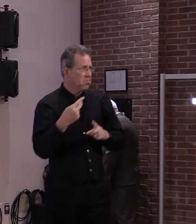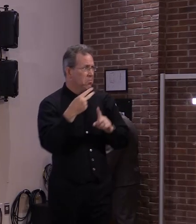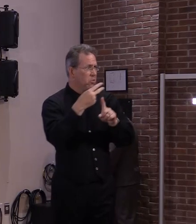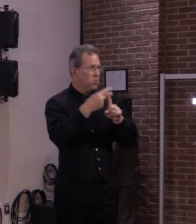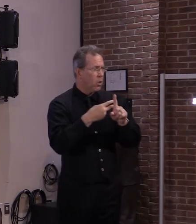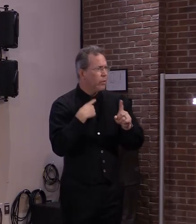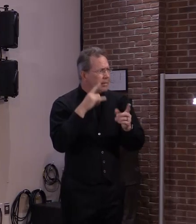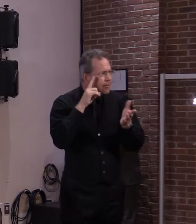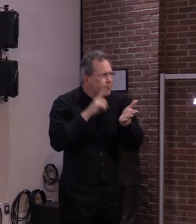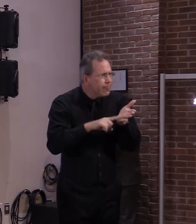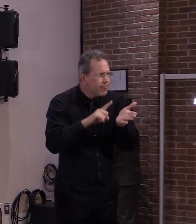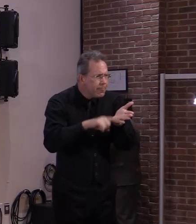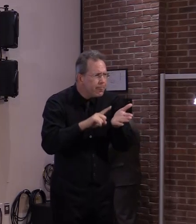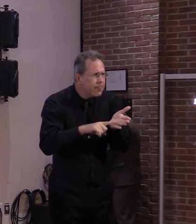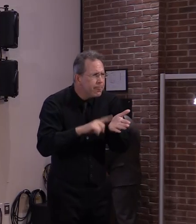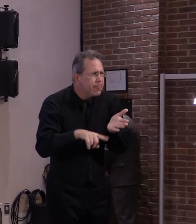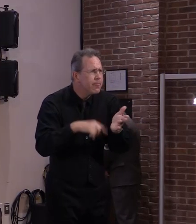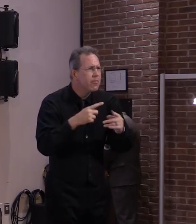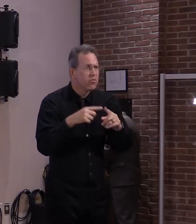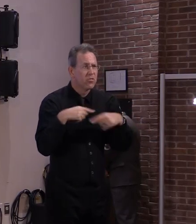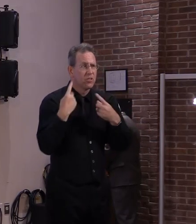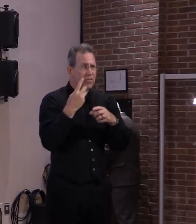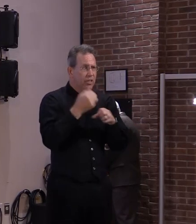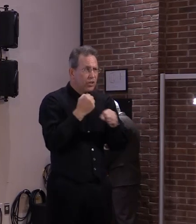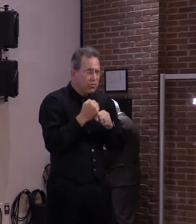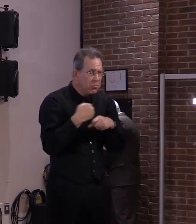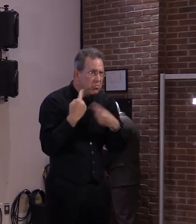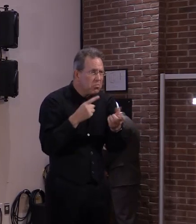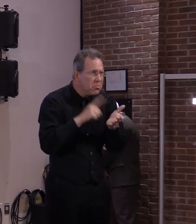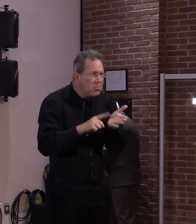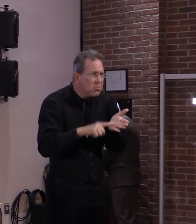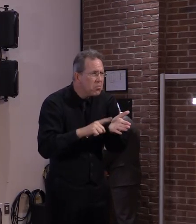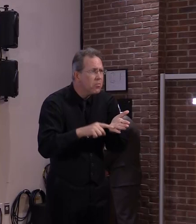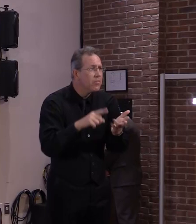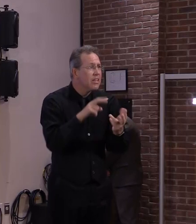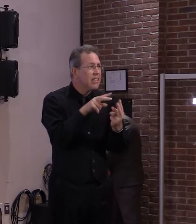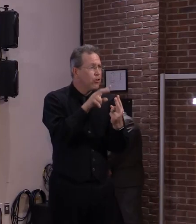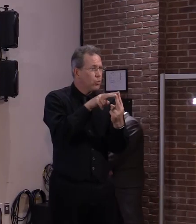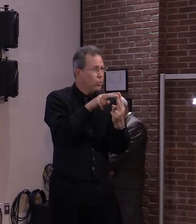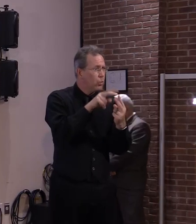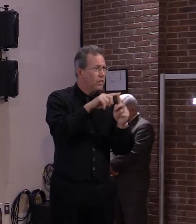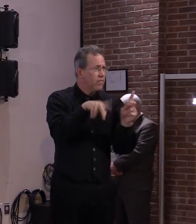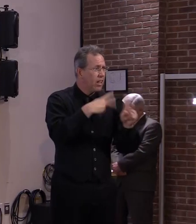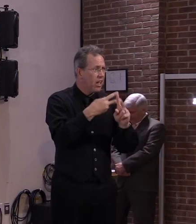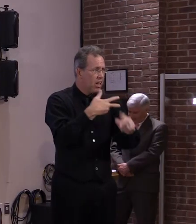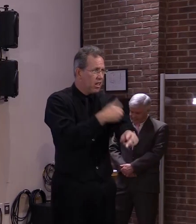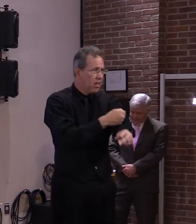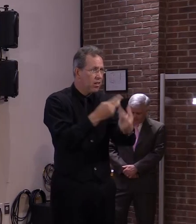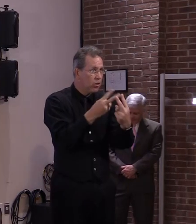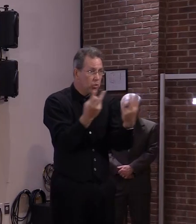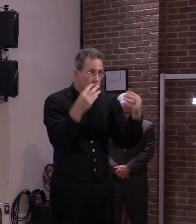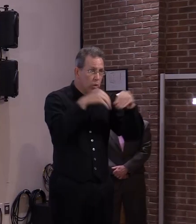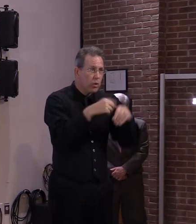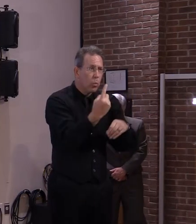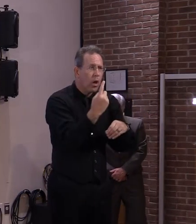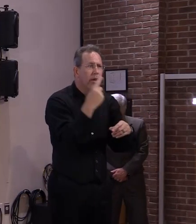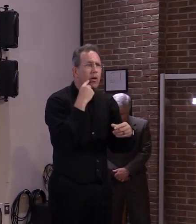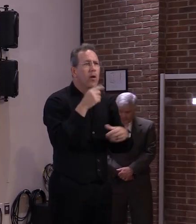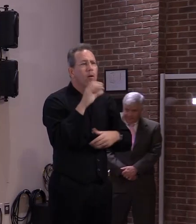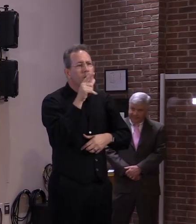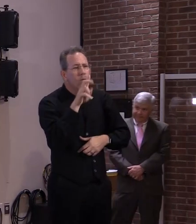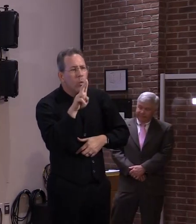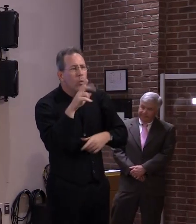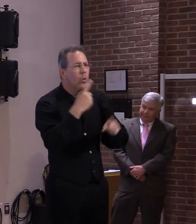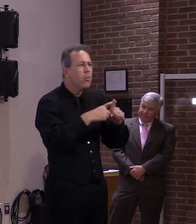this year. Keep in mind the original people in the clinical trials for the vaccine